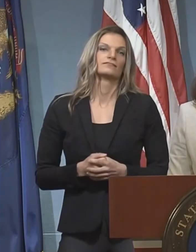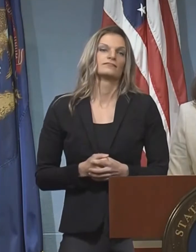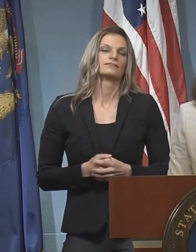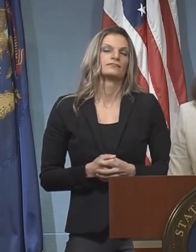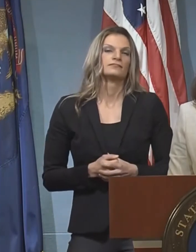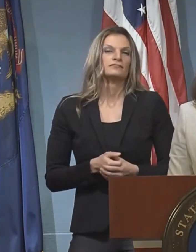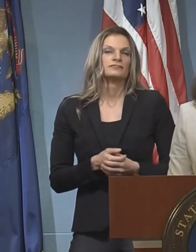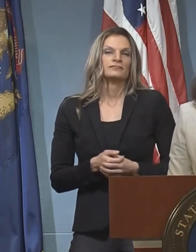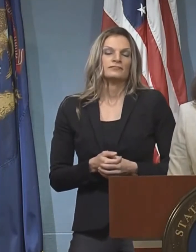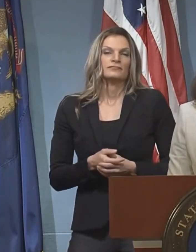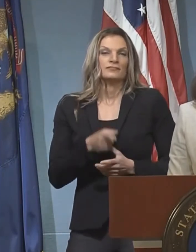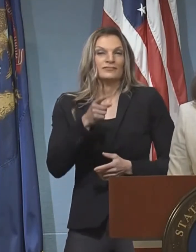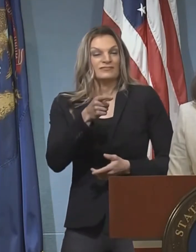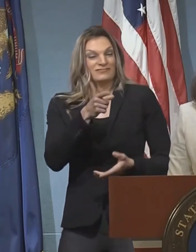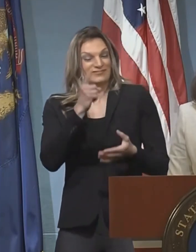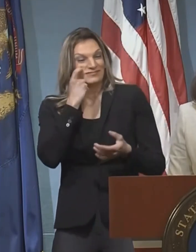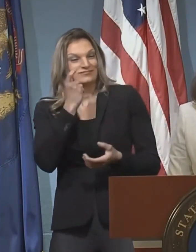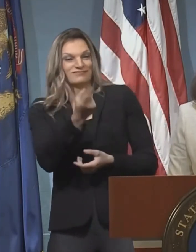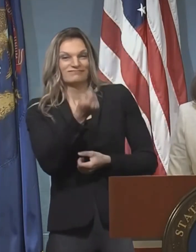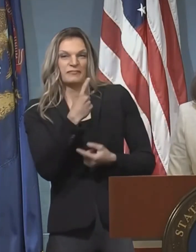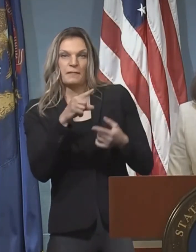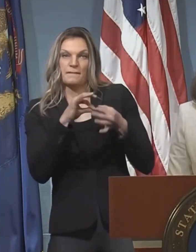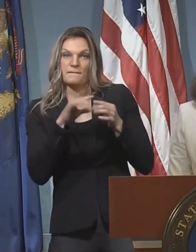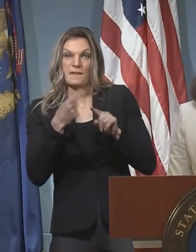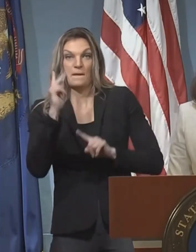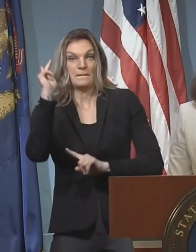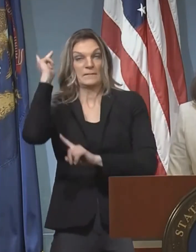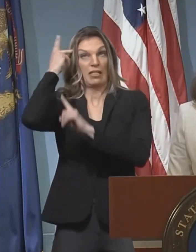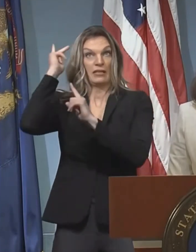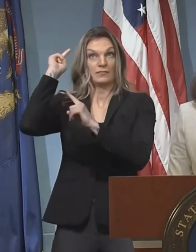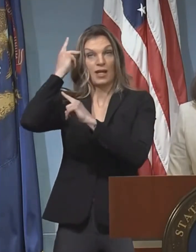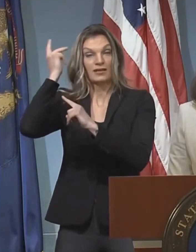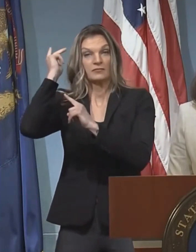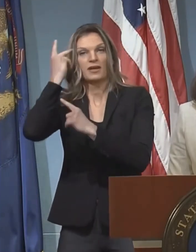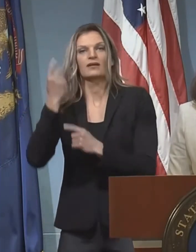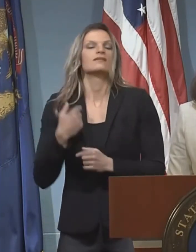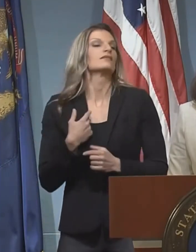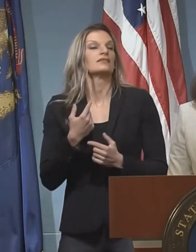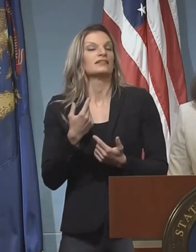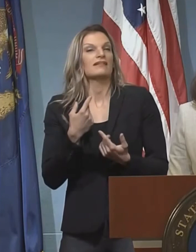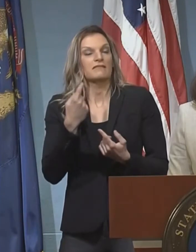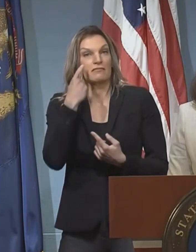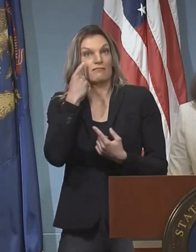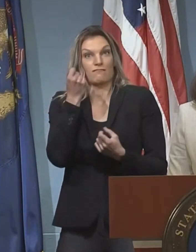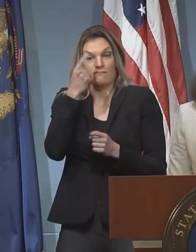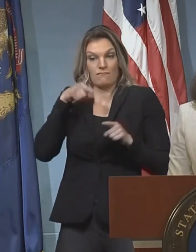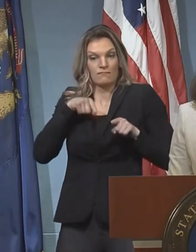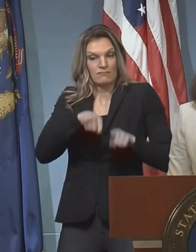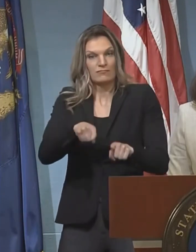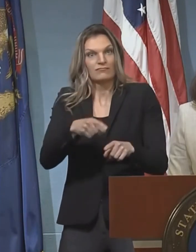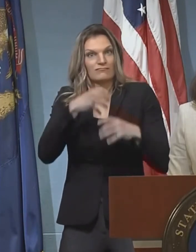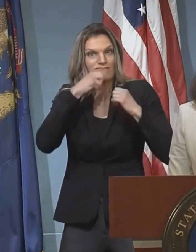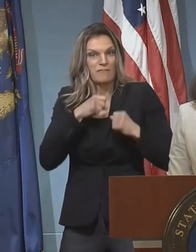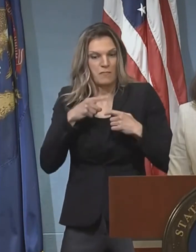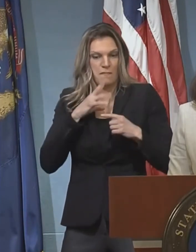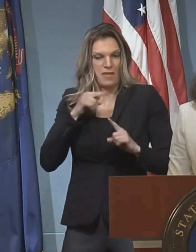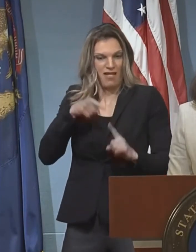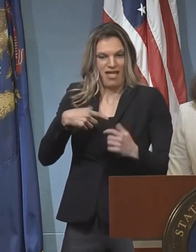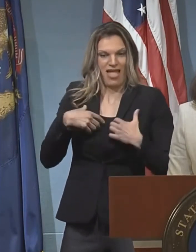to the politicization, I think it's dangerous, and for a governor,